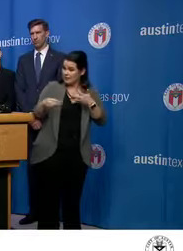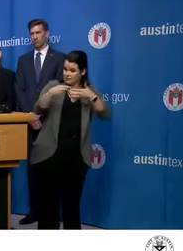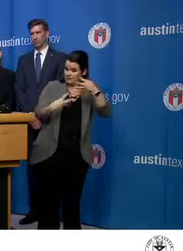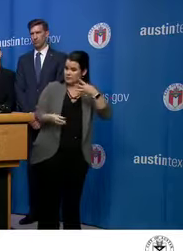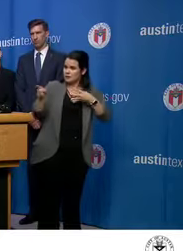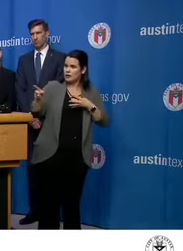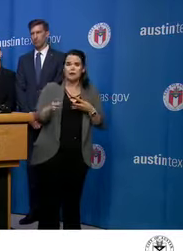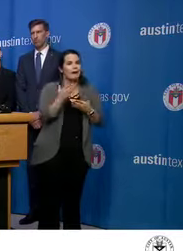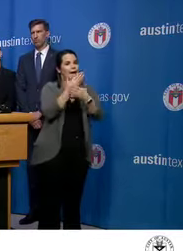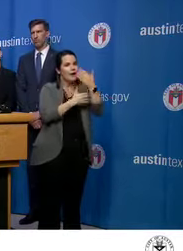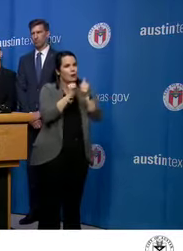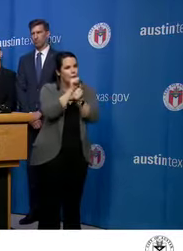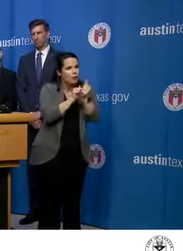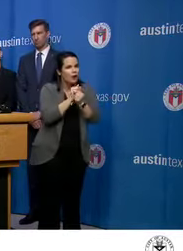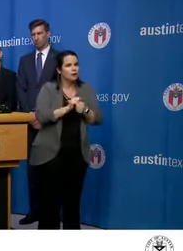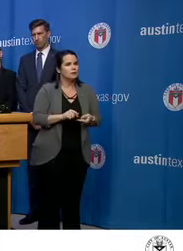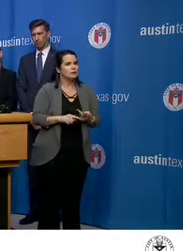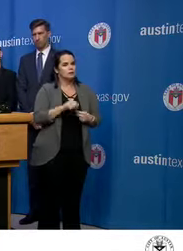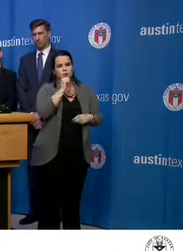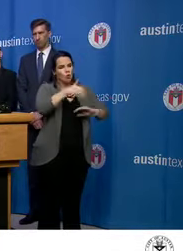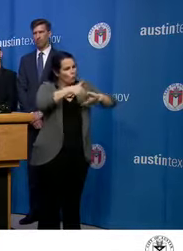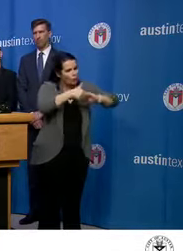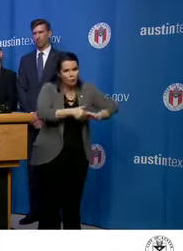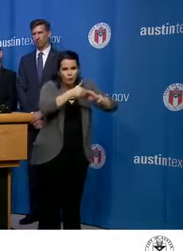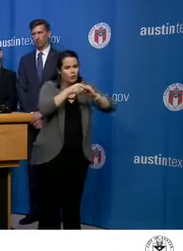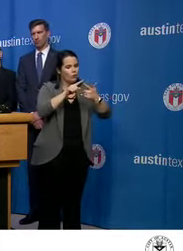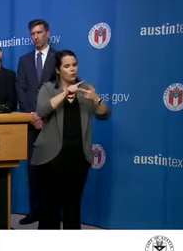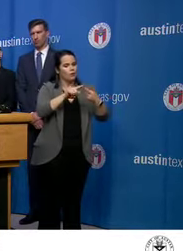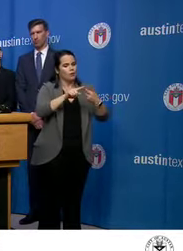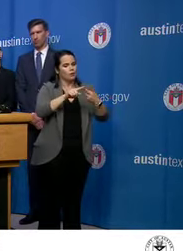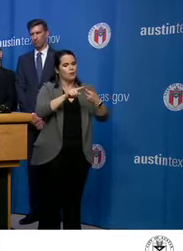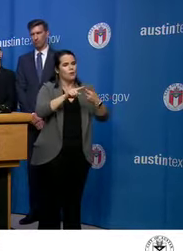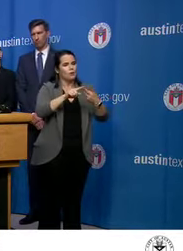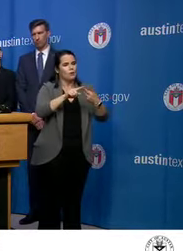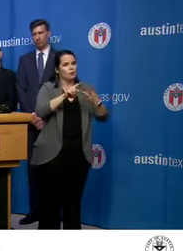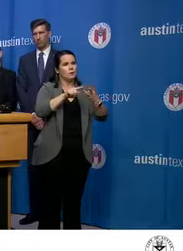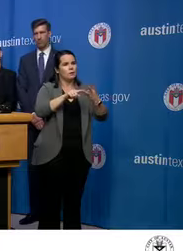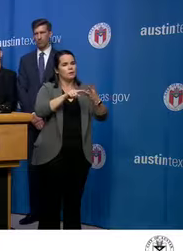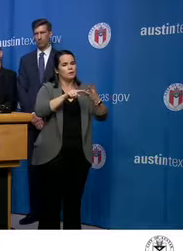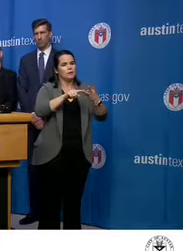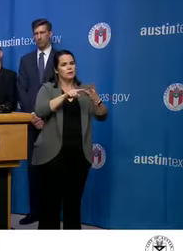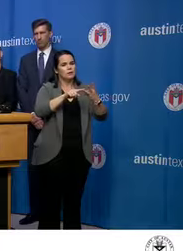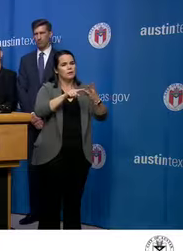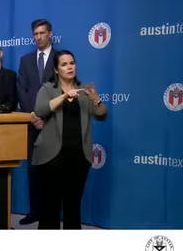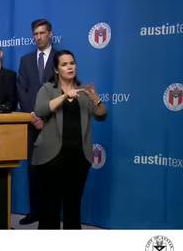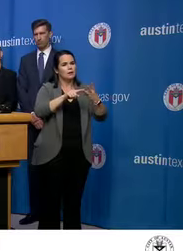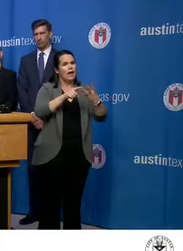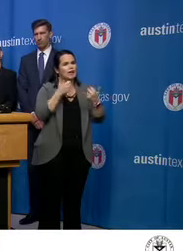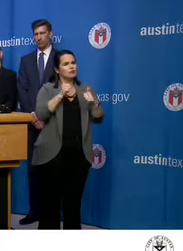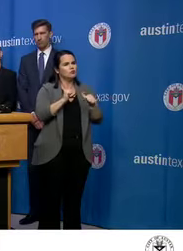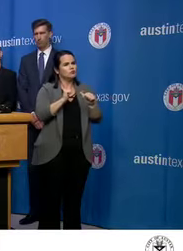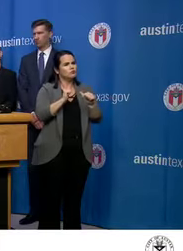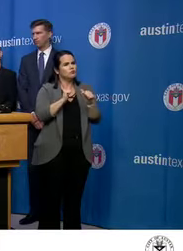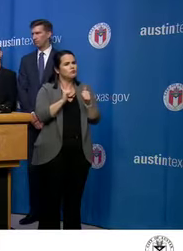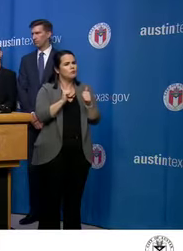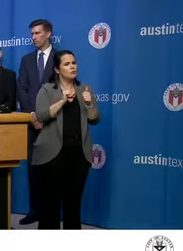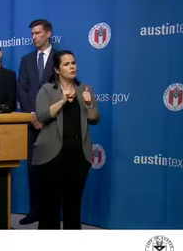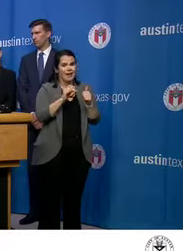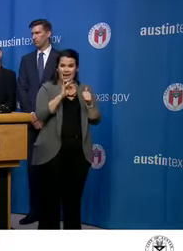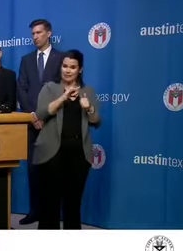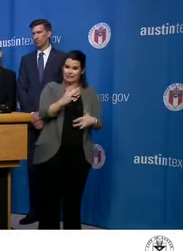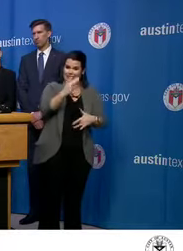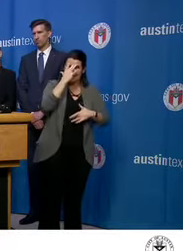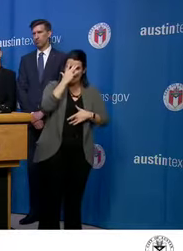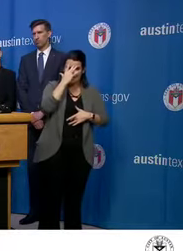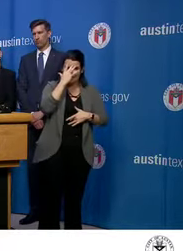to wash our hands and not shake hands and, and, and make sure that, uh, to the degree we can, we get treatment and